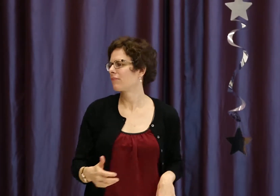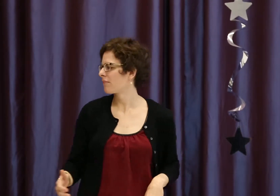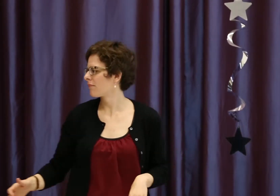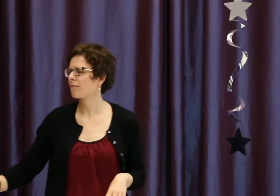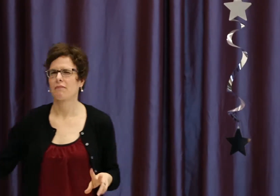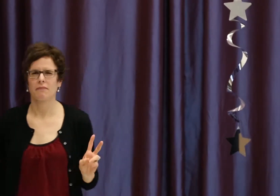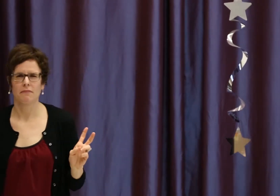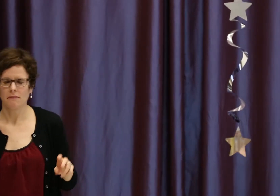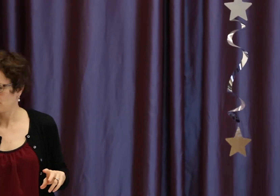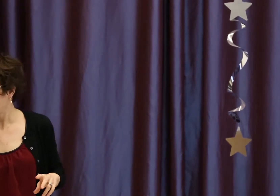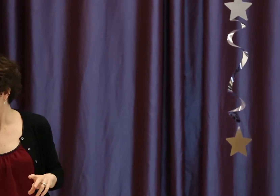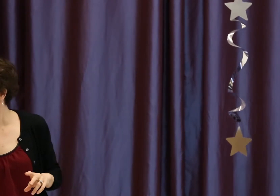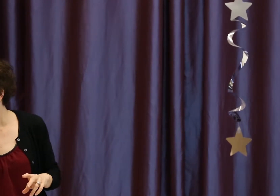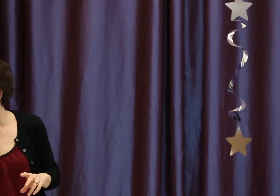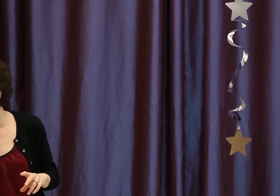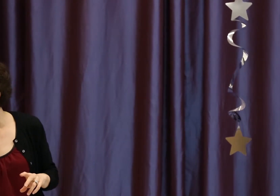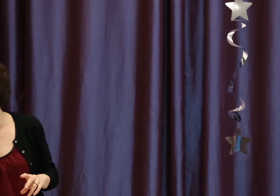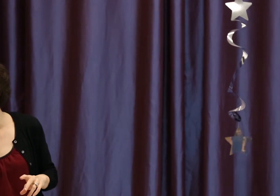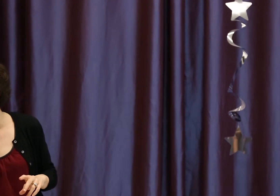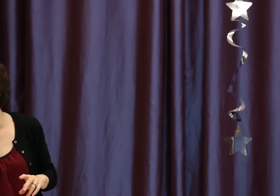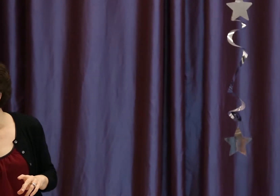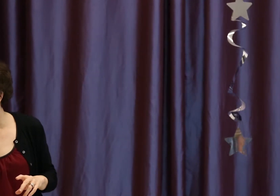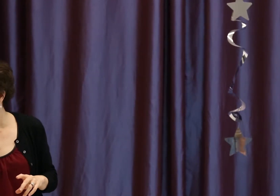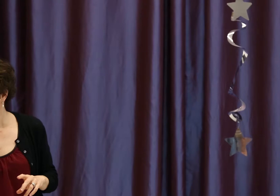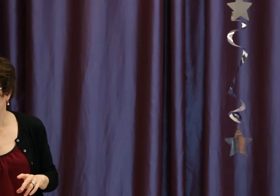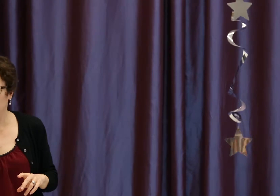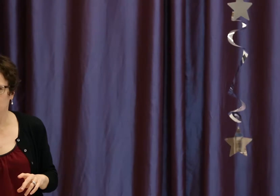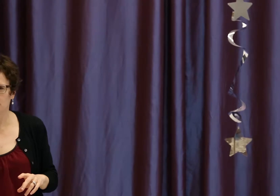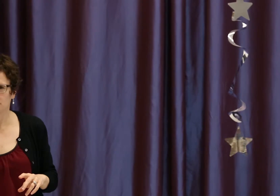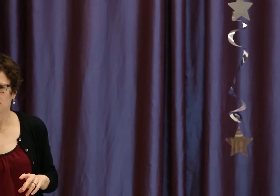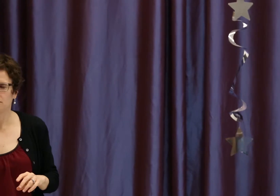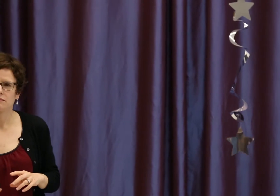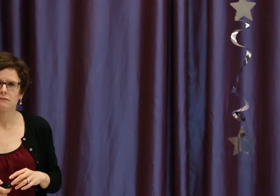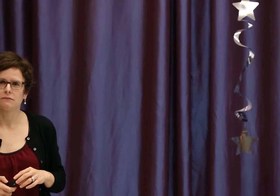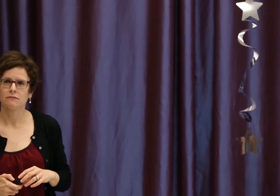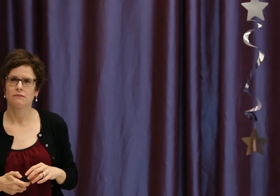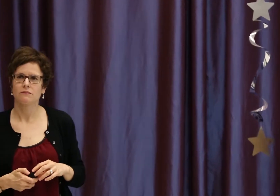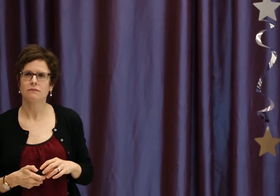It's deemed impossible for them to learn the language well enough to be able to support their child.